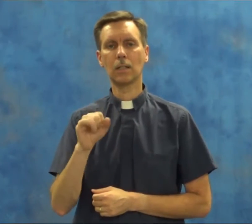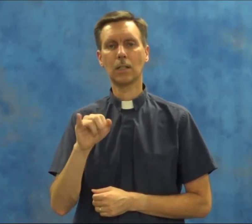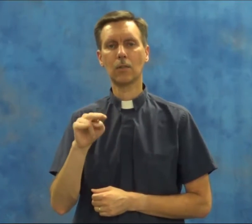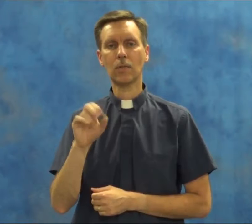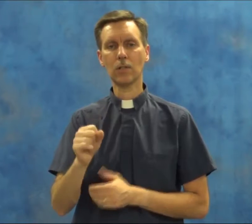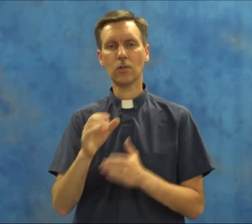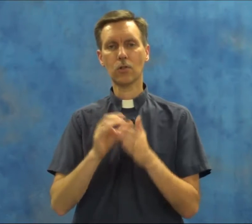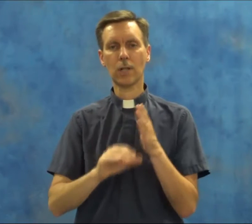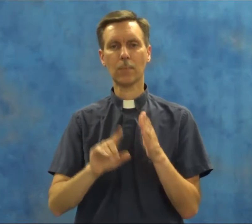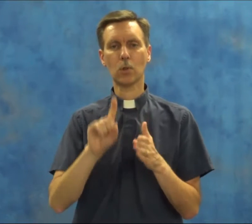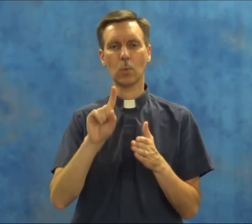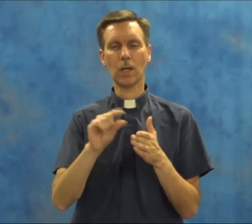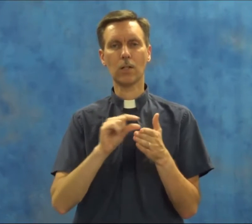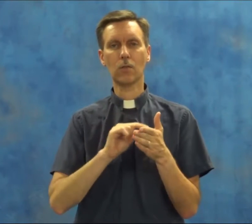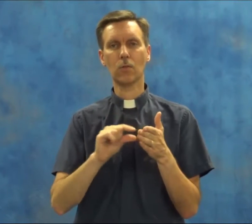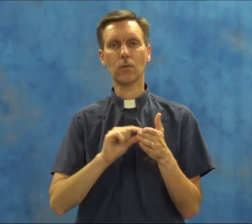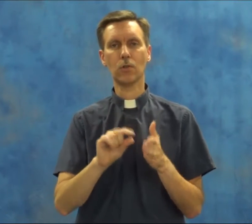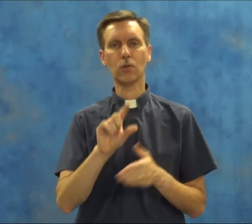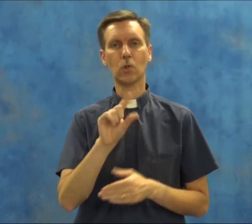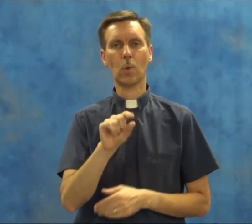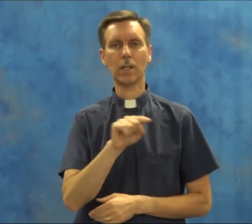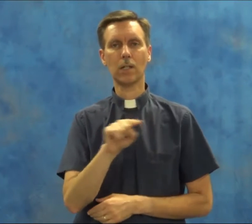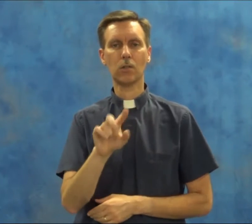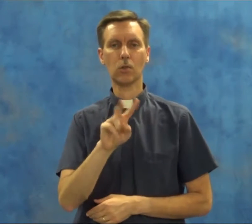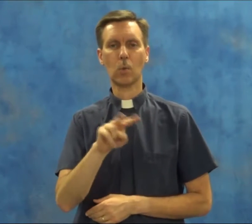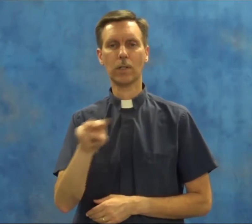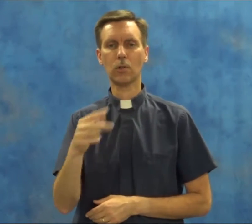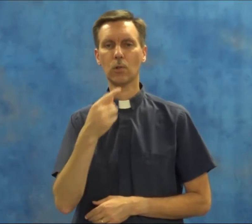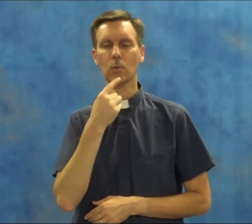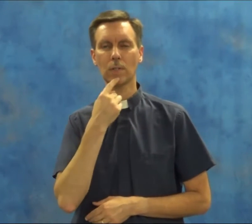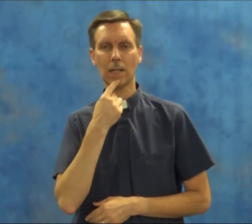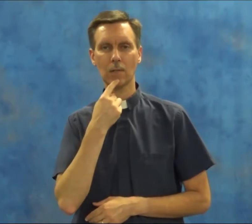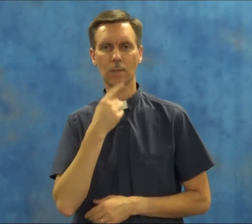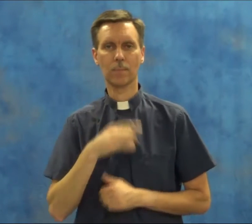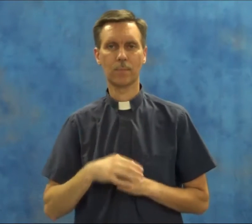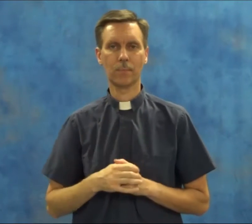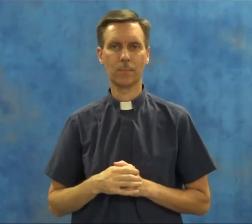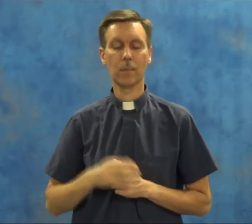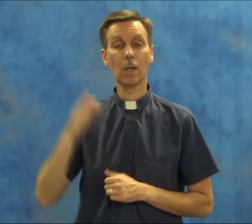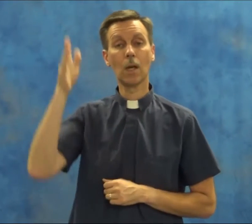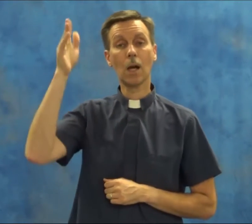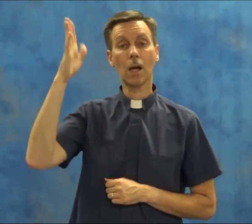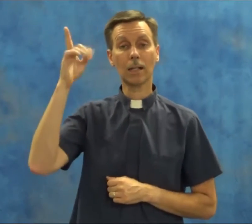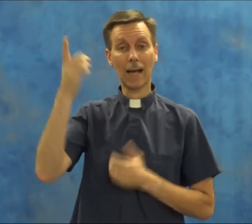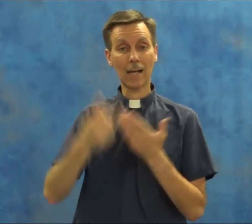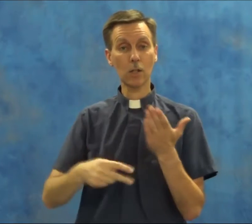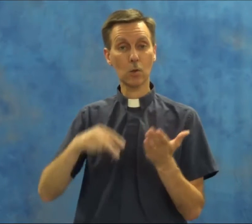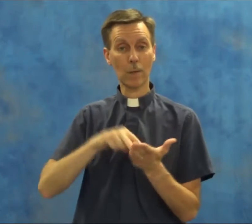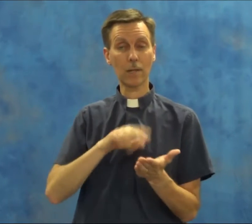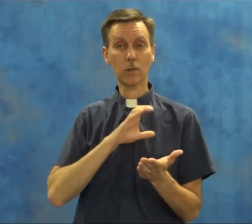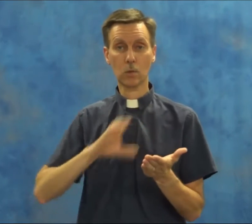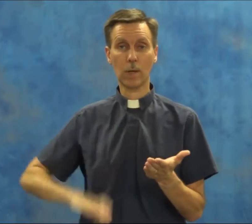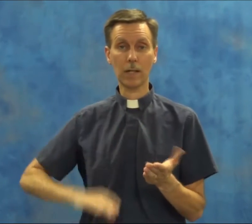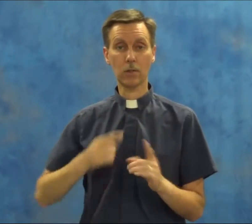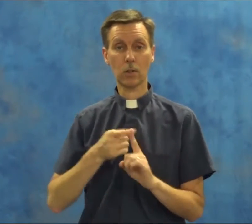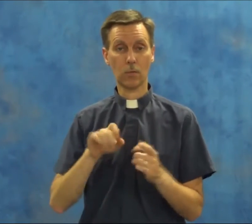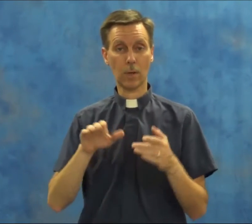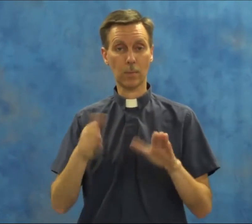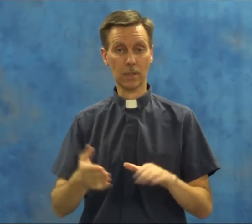Ephesians chapter 1, verses 20 to 22 says, God raised Christ from the